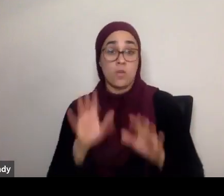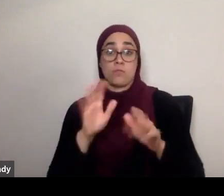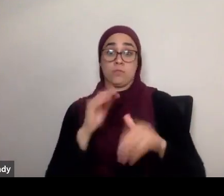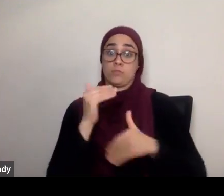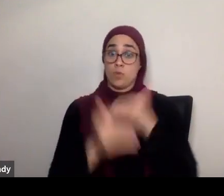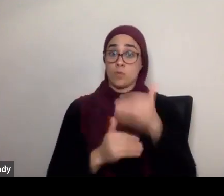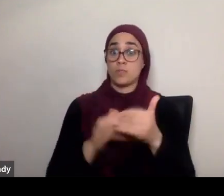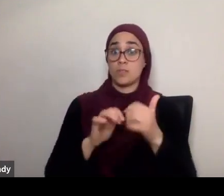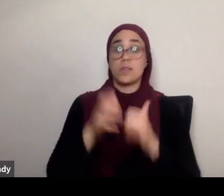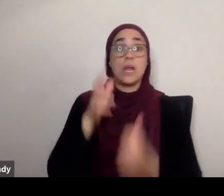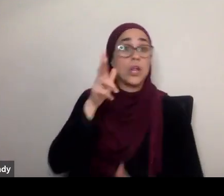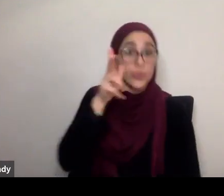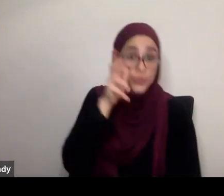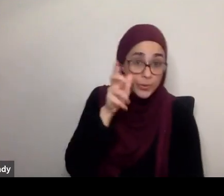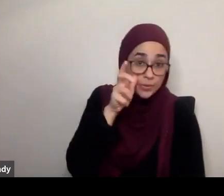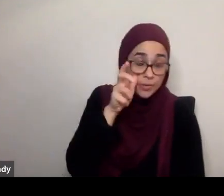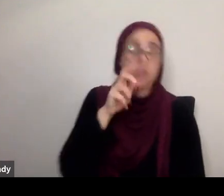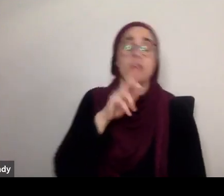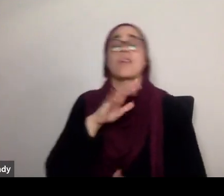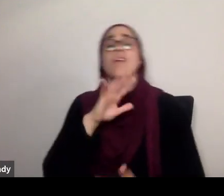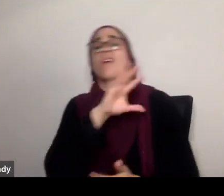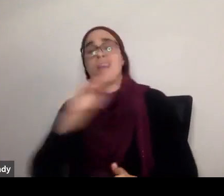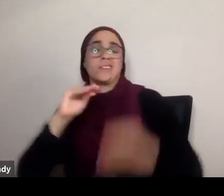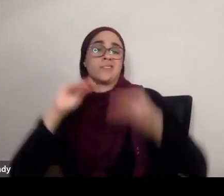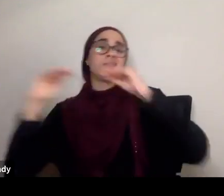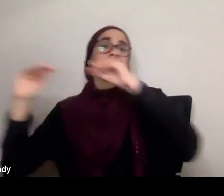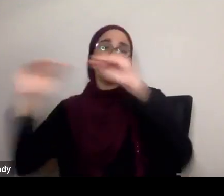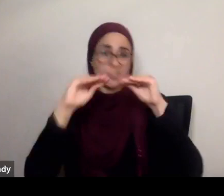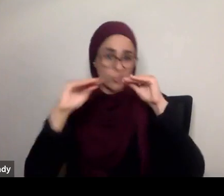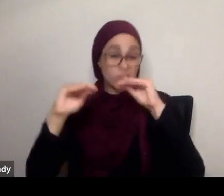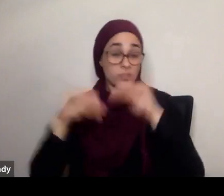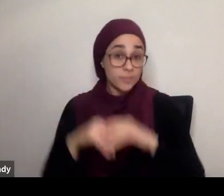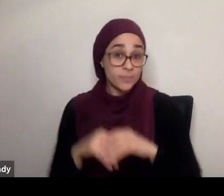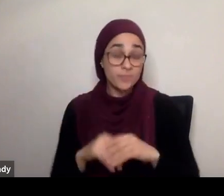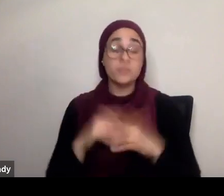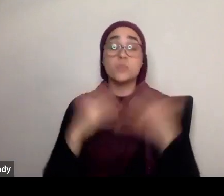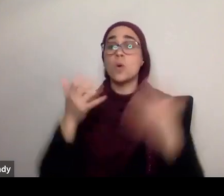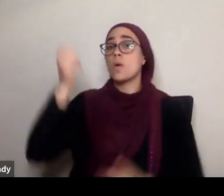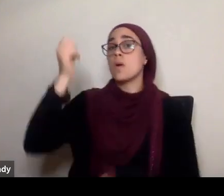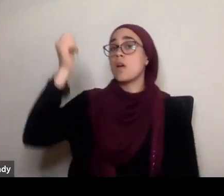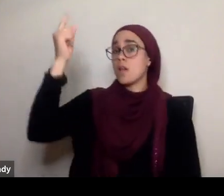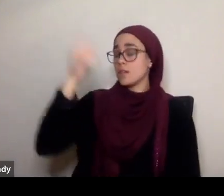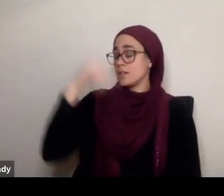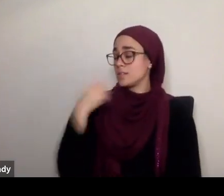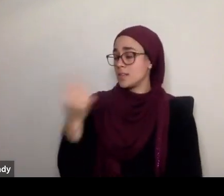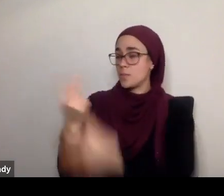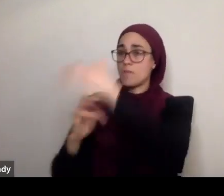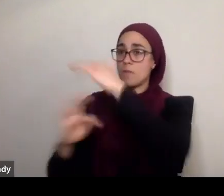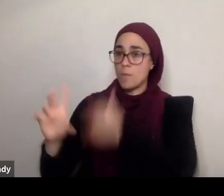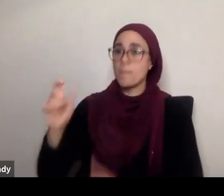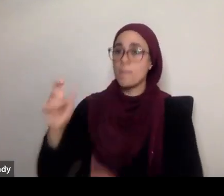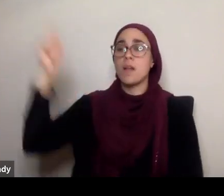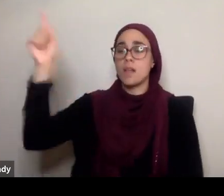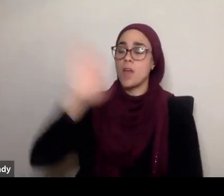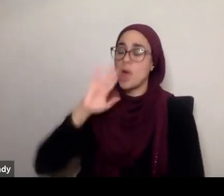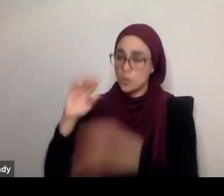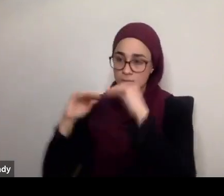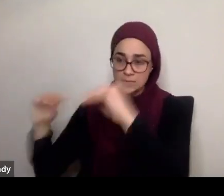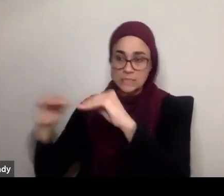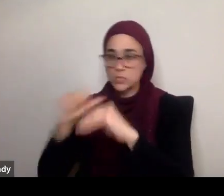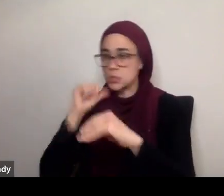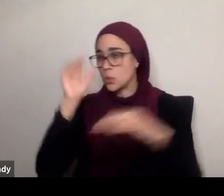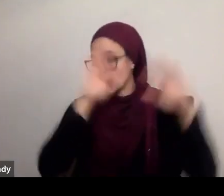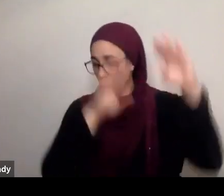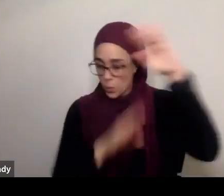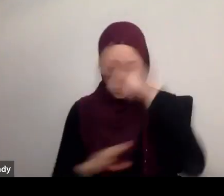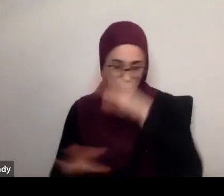of delivering and teaching it. Very, very powerful. So O Muhammad sallallahu wa sallam, we shall teach you, we will teach you the Quran, don't worry, and you will not